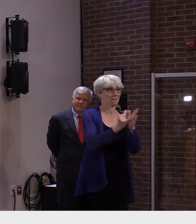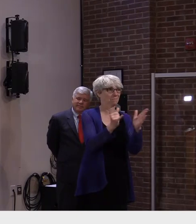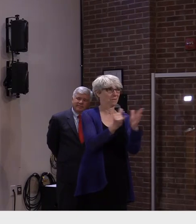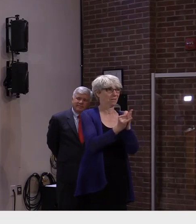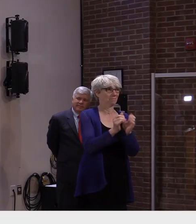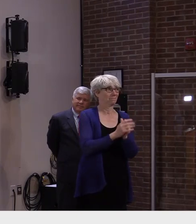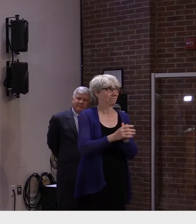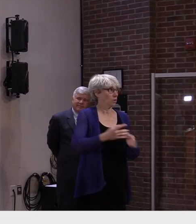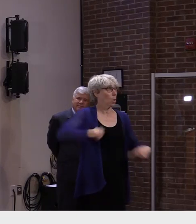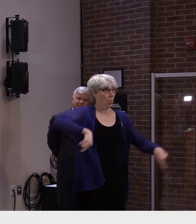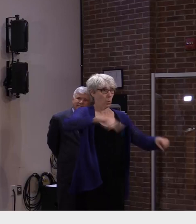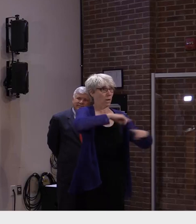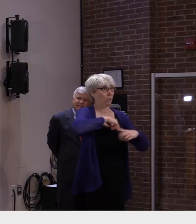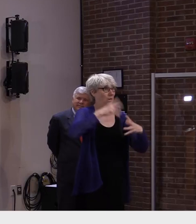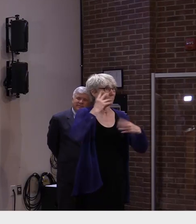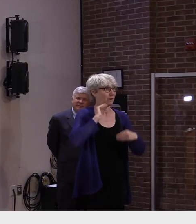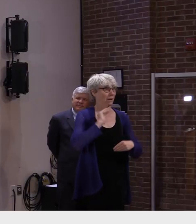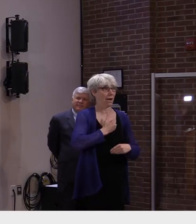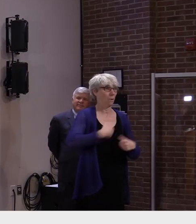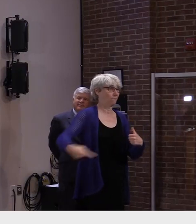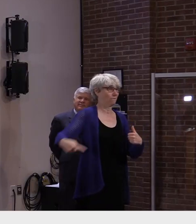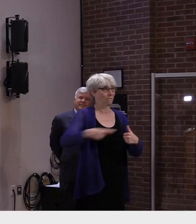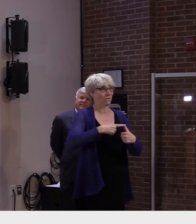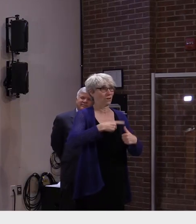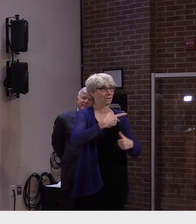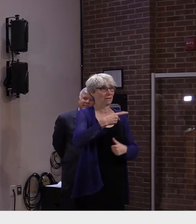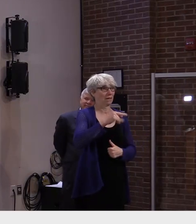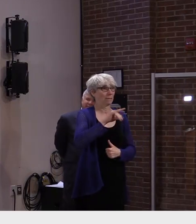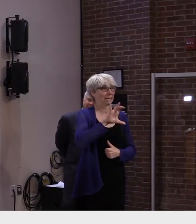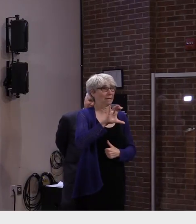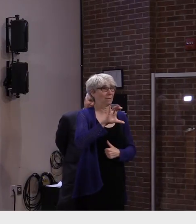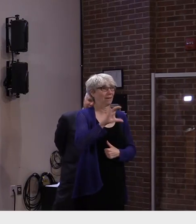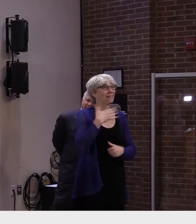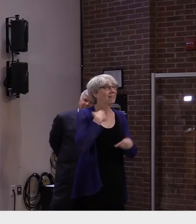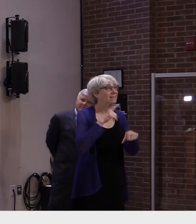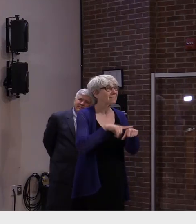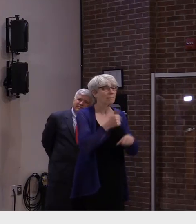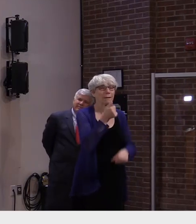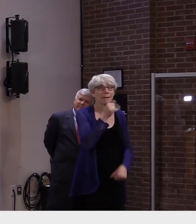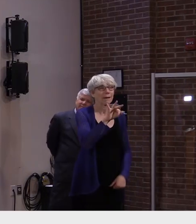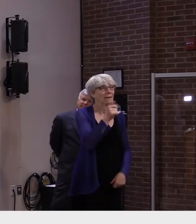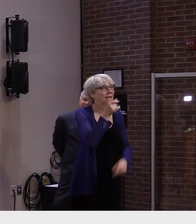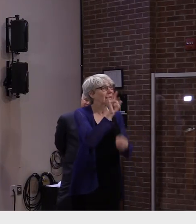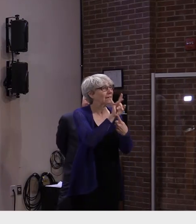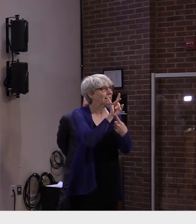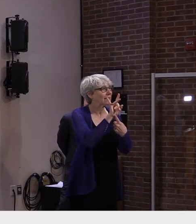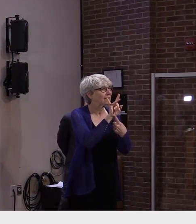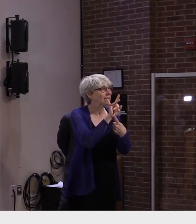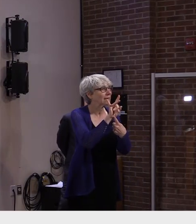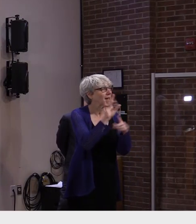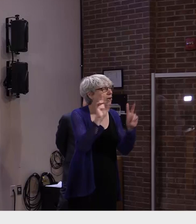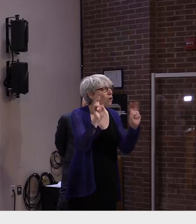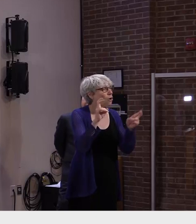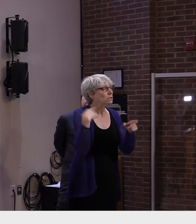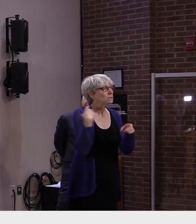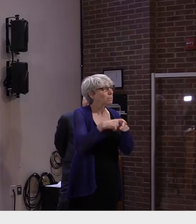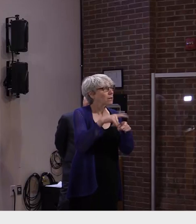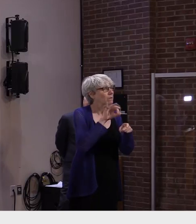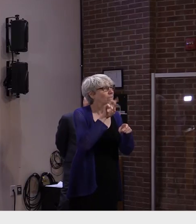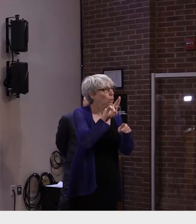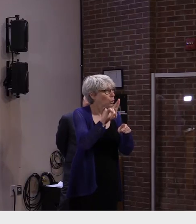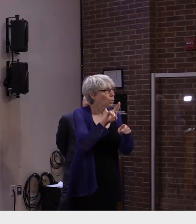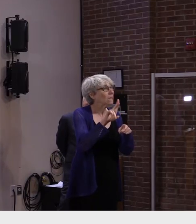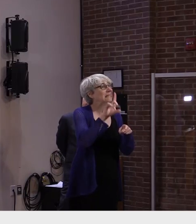first pandemic. The one back in 1918 seemed to come to an end, but it didn't come to a